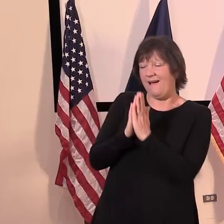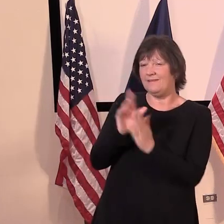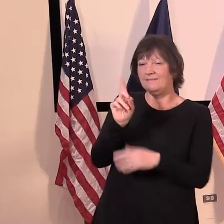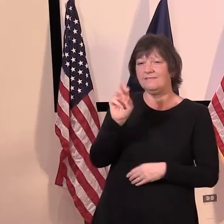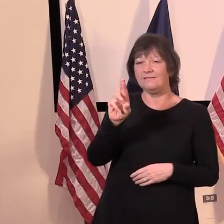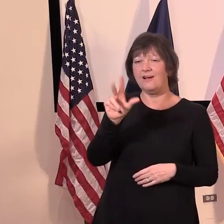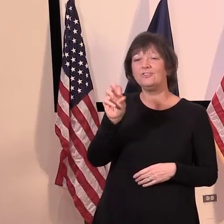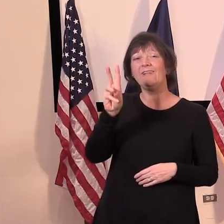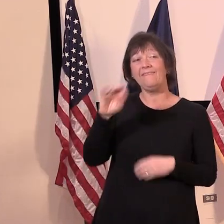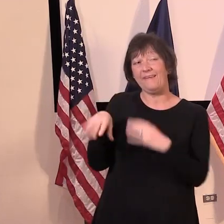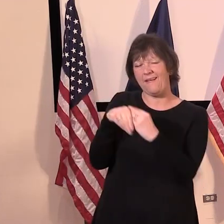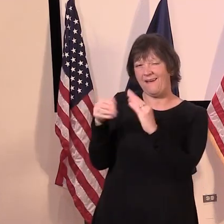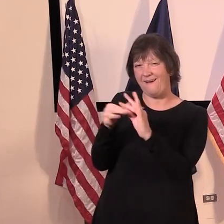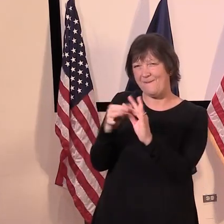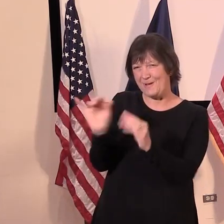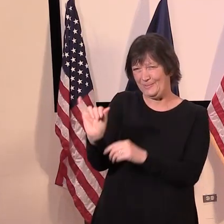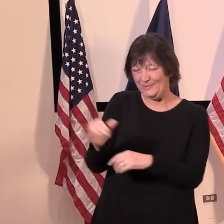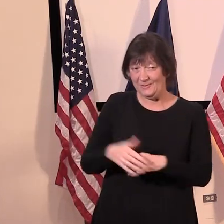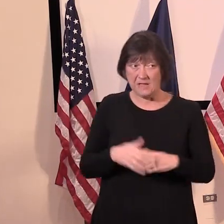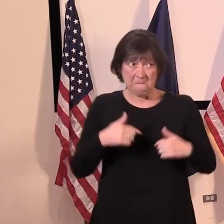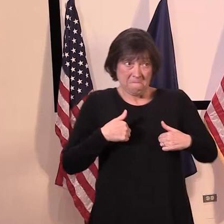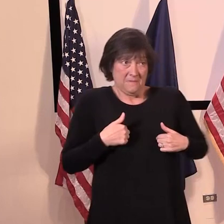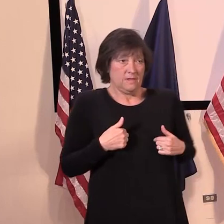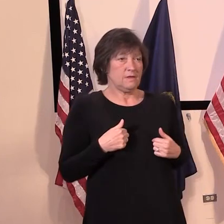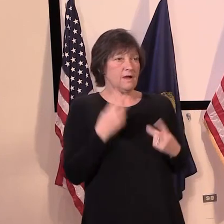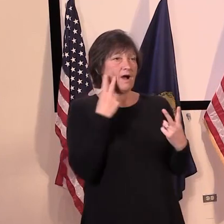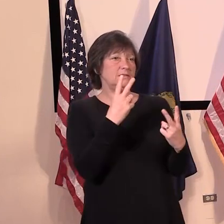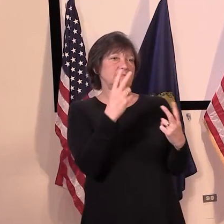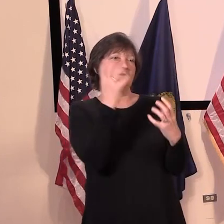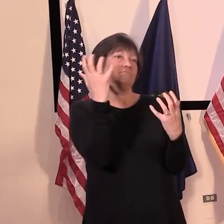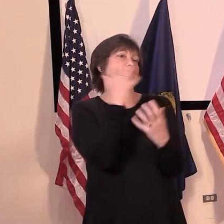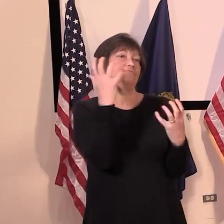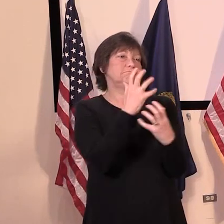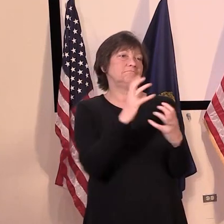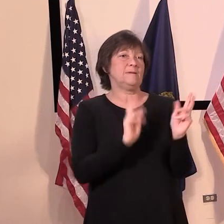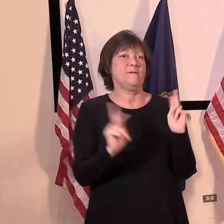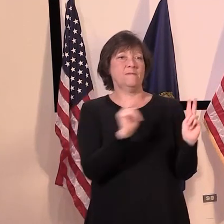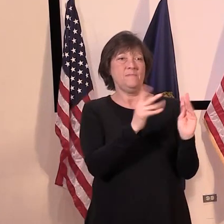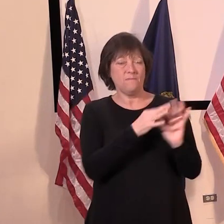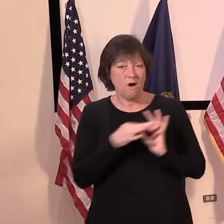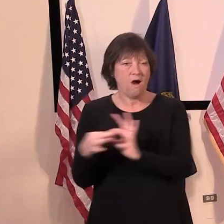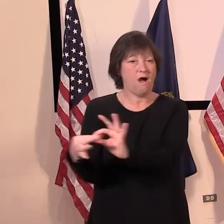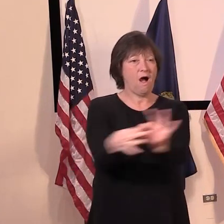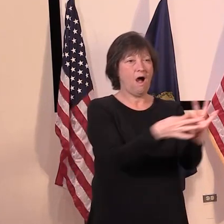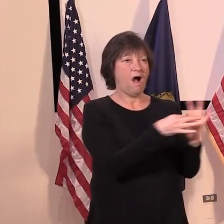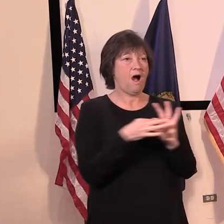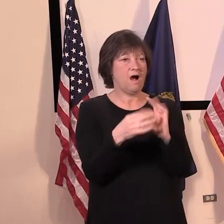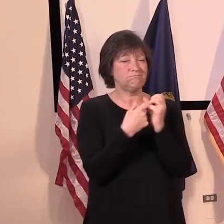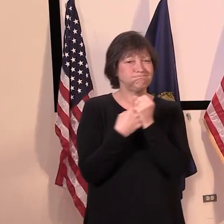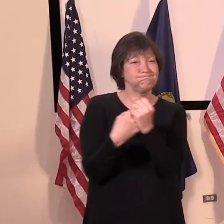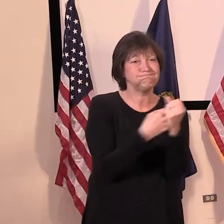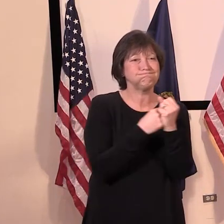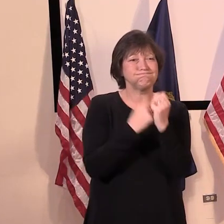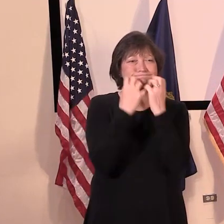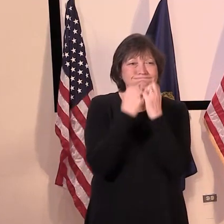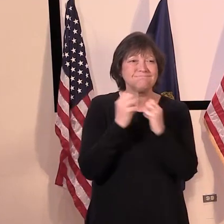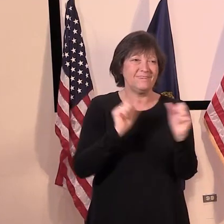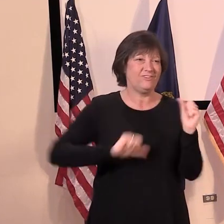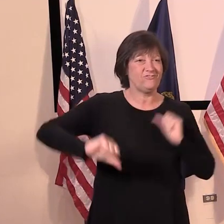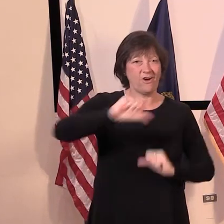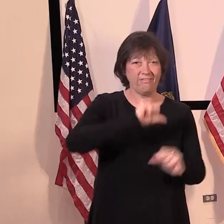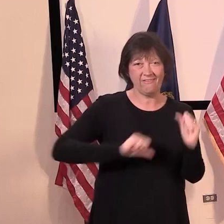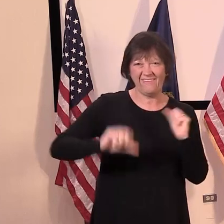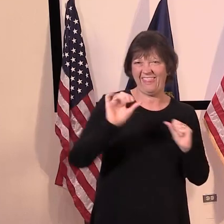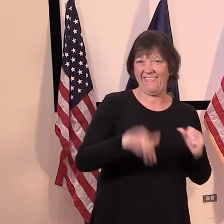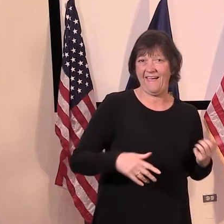well. But from my standpoint, it's just the amount of cooperation we've had. It's about Vermonters and doing the right thing. And they don't